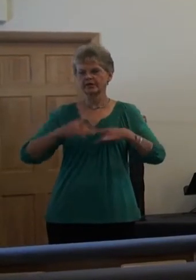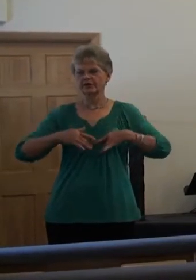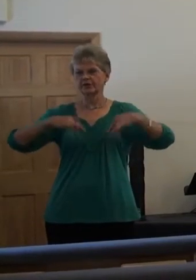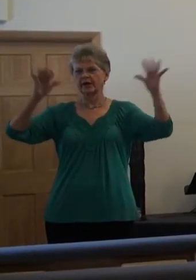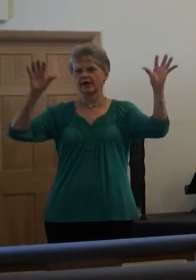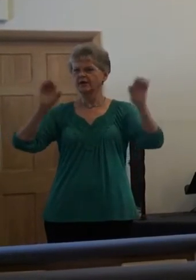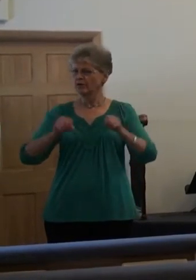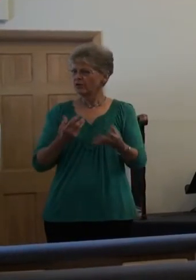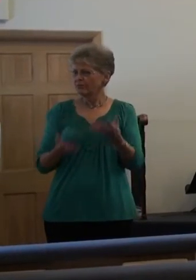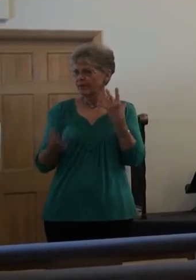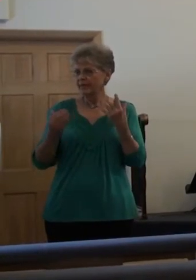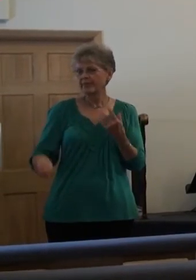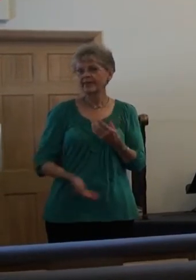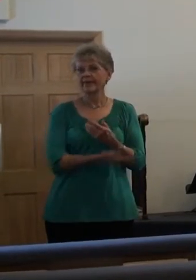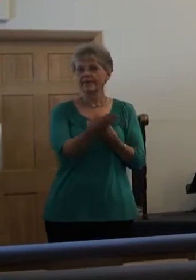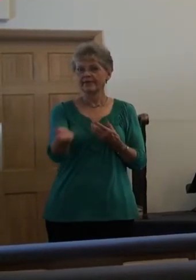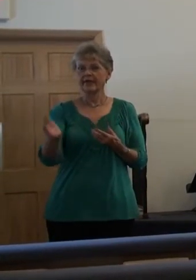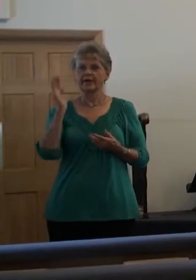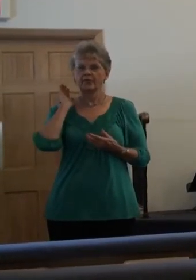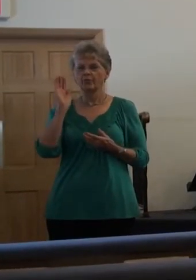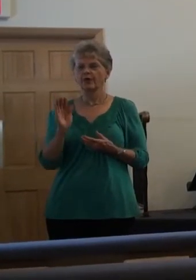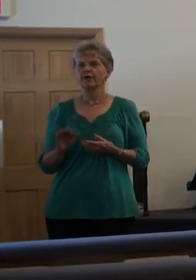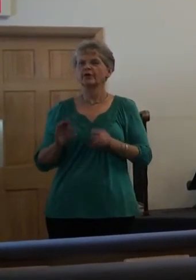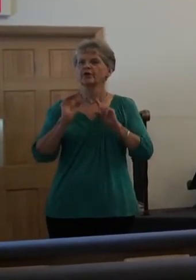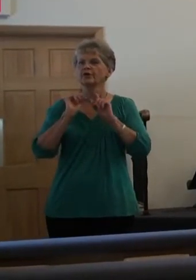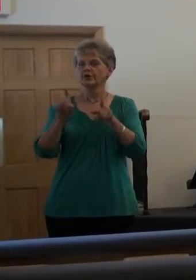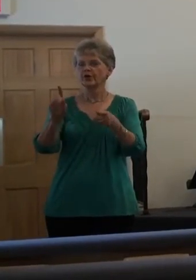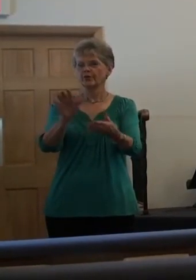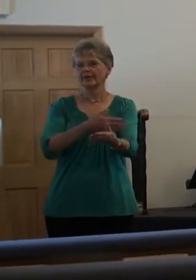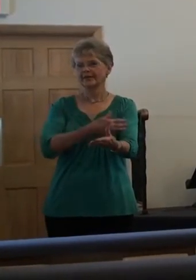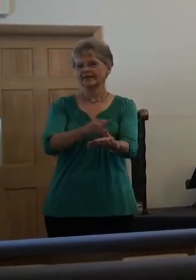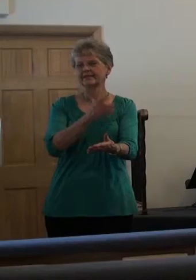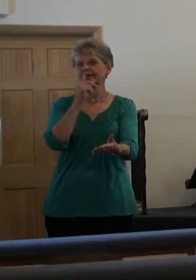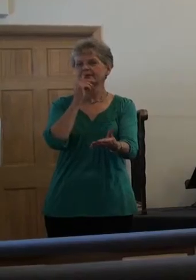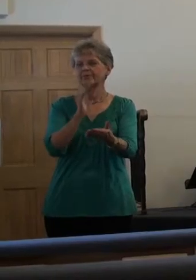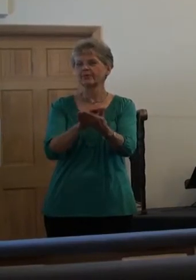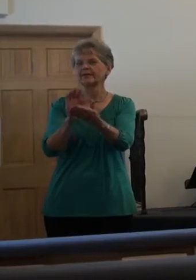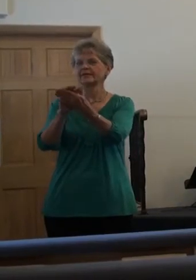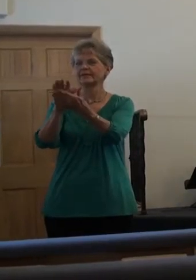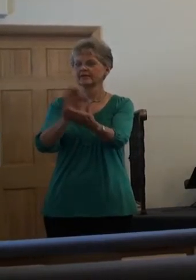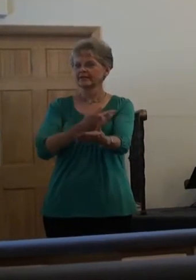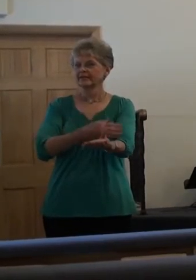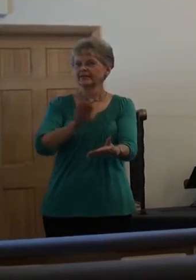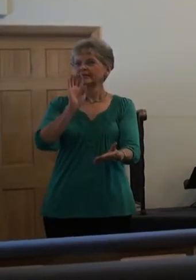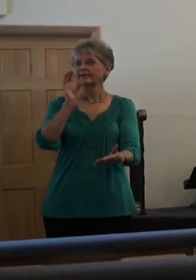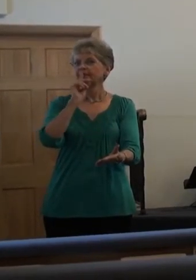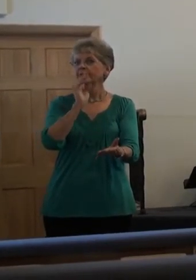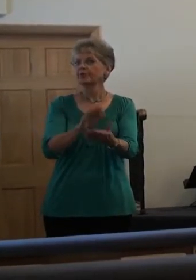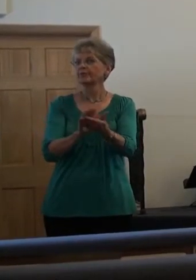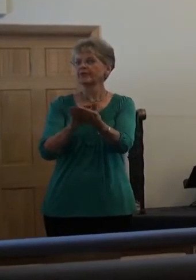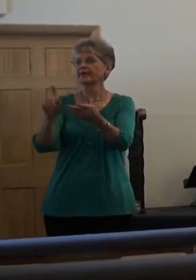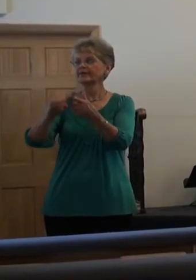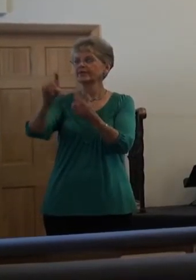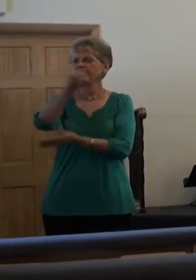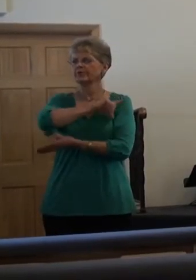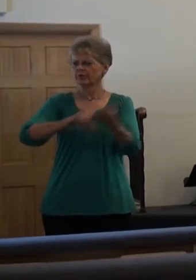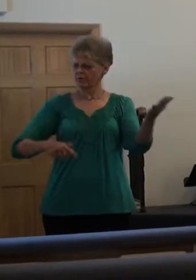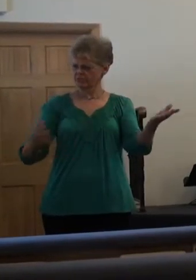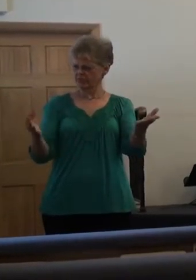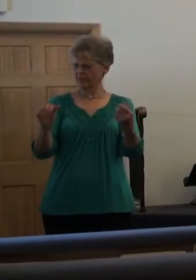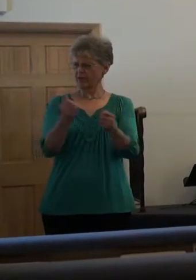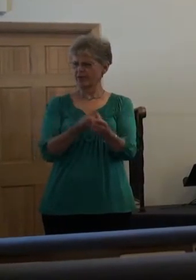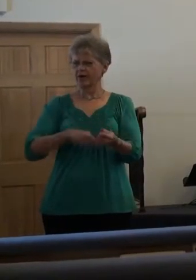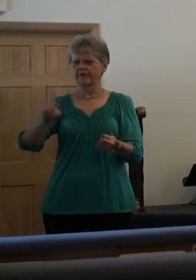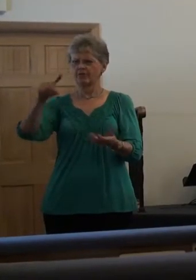could go Sing praises once more Praise to the Lord Come on everybody